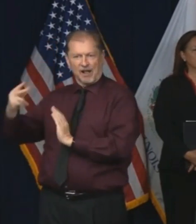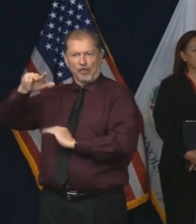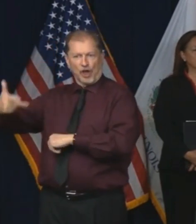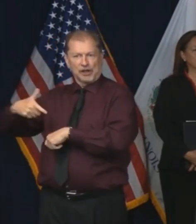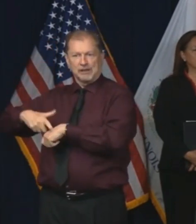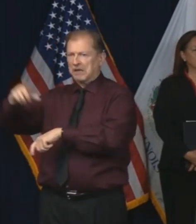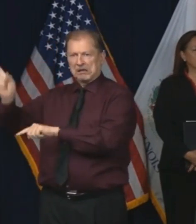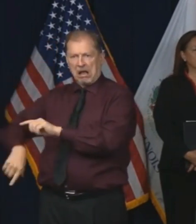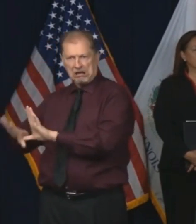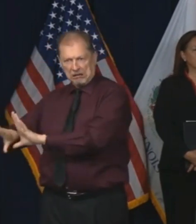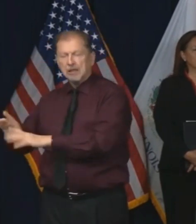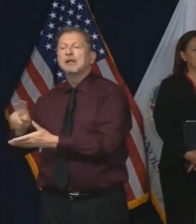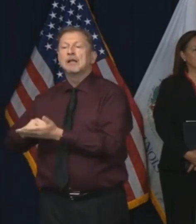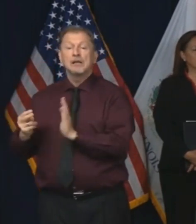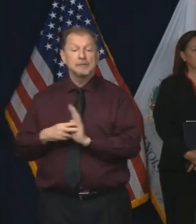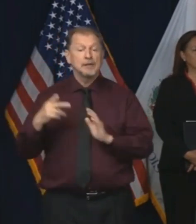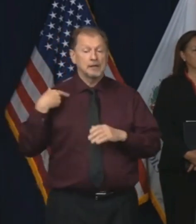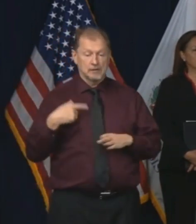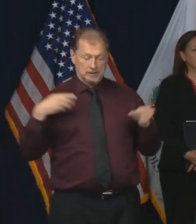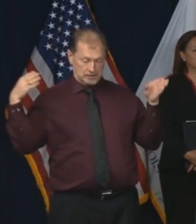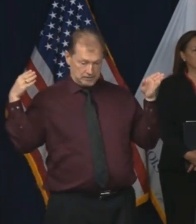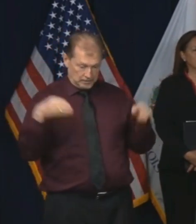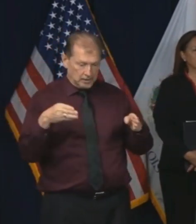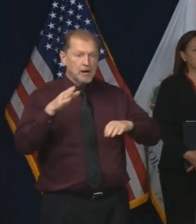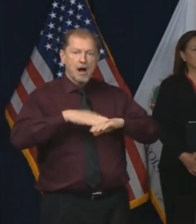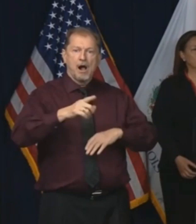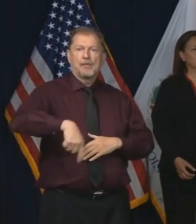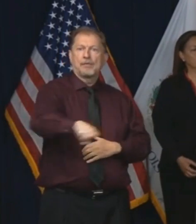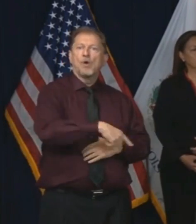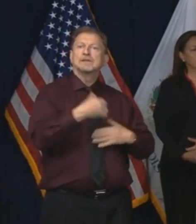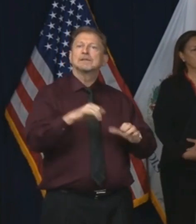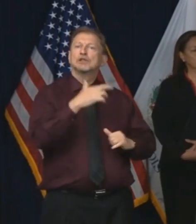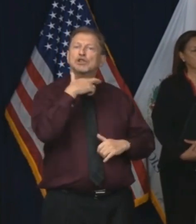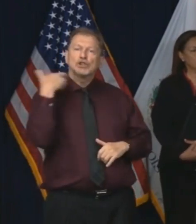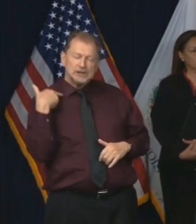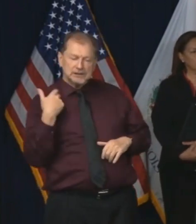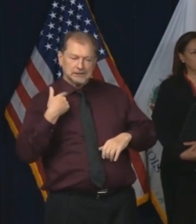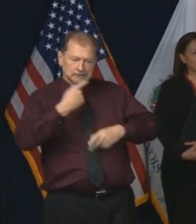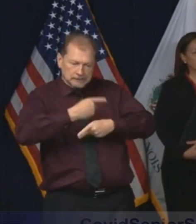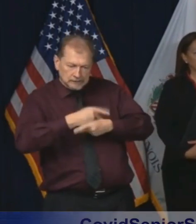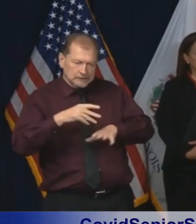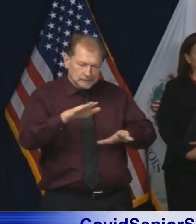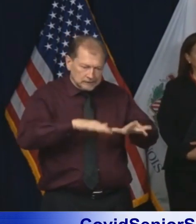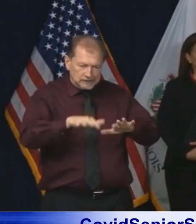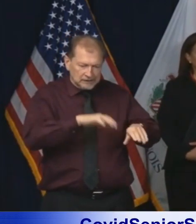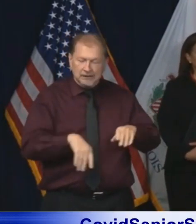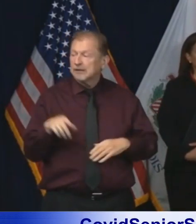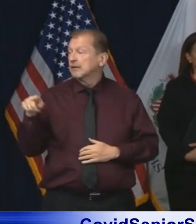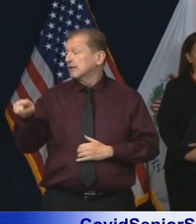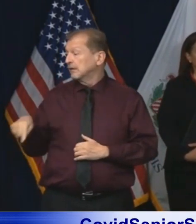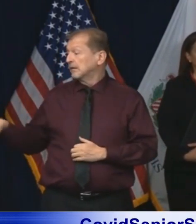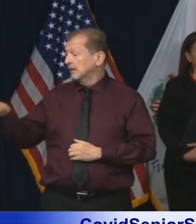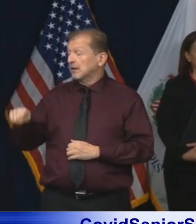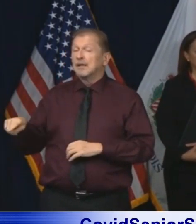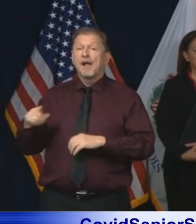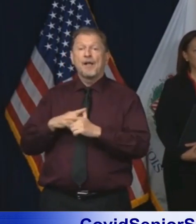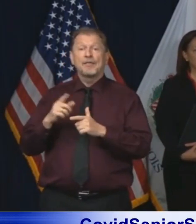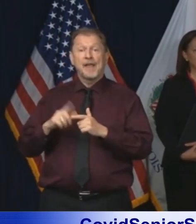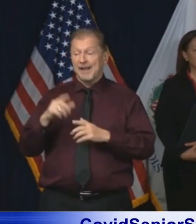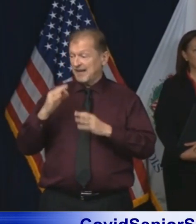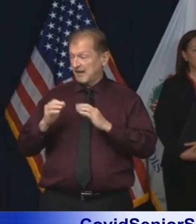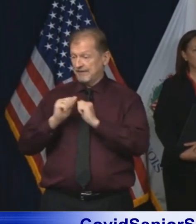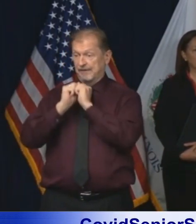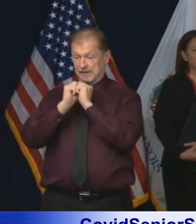when you start to think about how you reopen everything, having herd immunity, which we're a long way from that, but